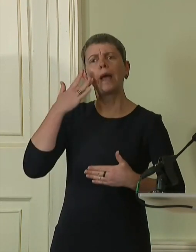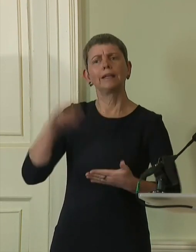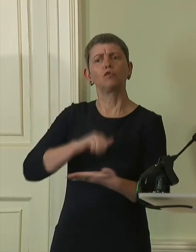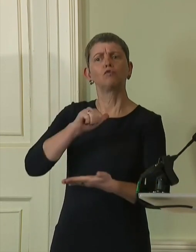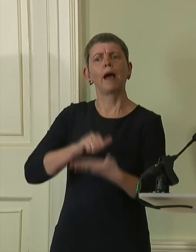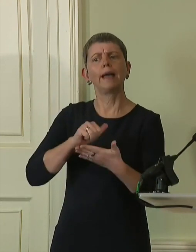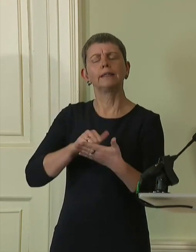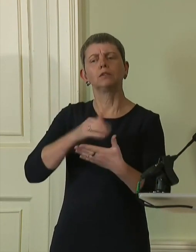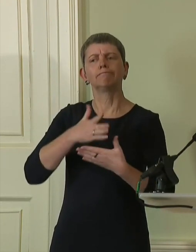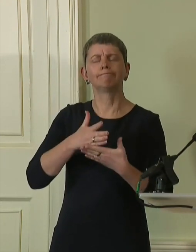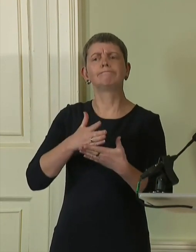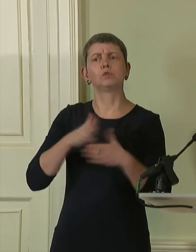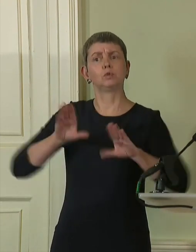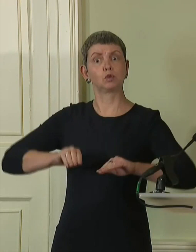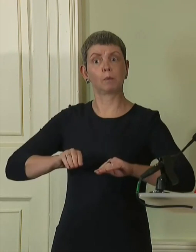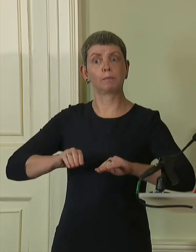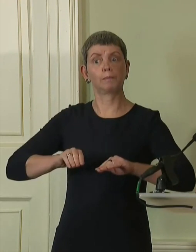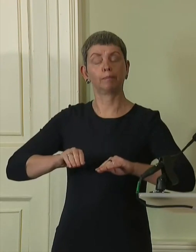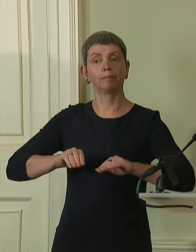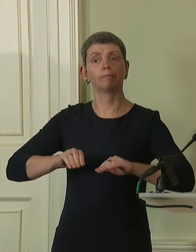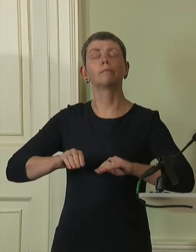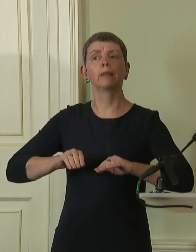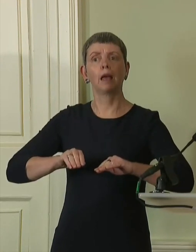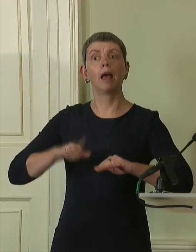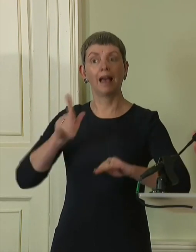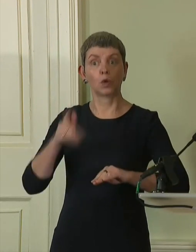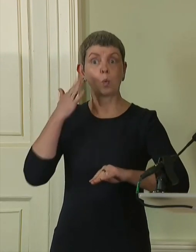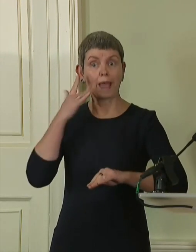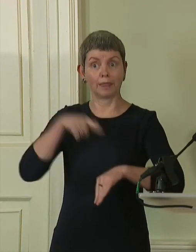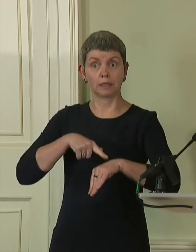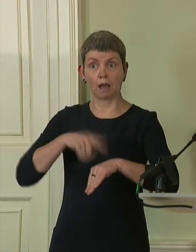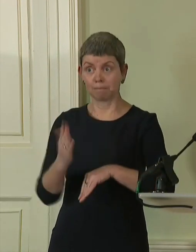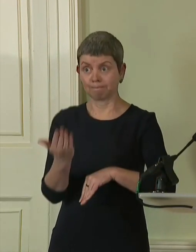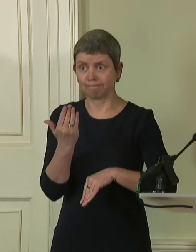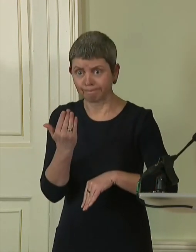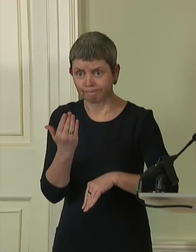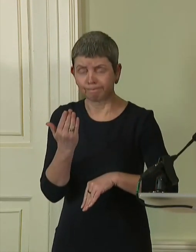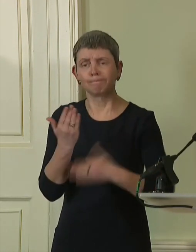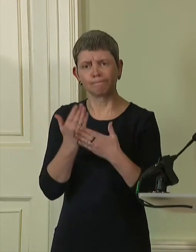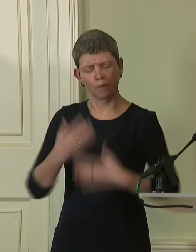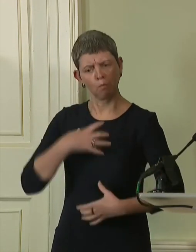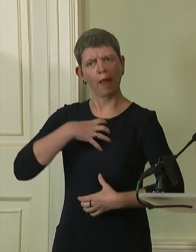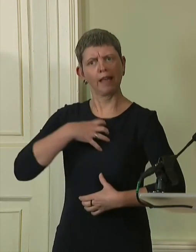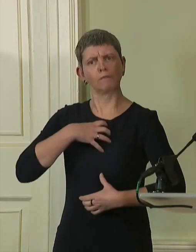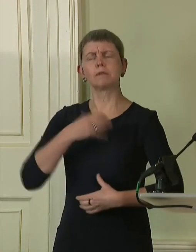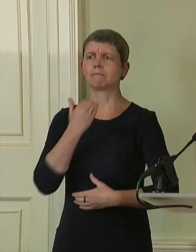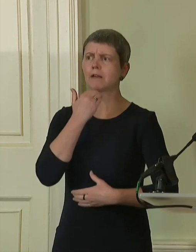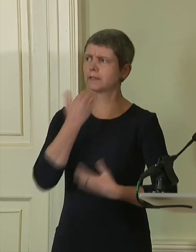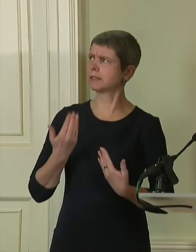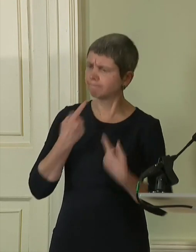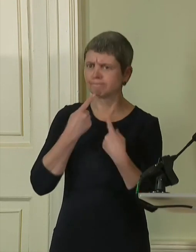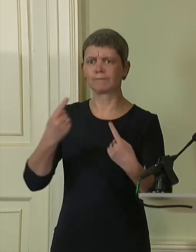else and when that time came to have the courage to do so even if to many across the country and in my